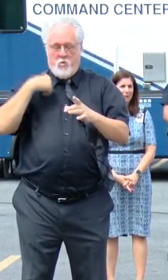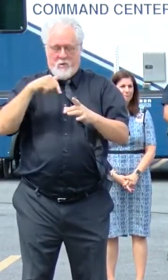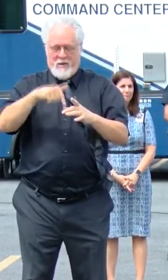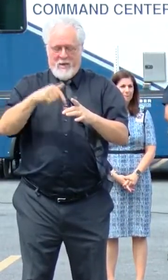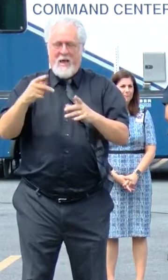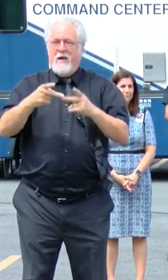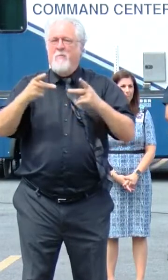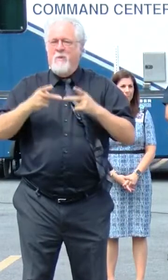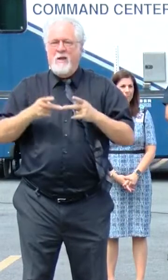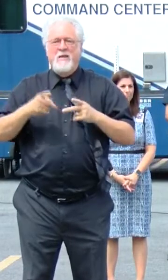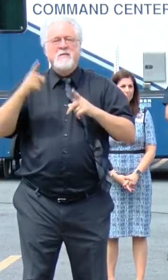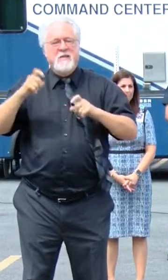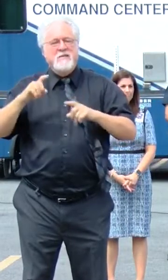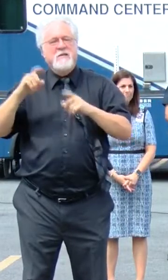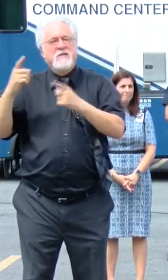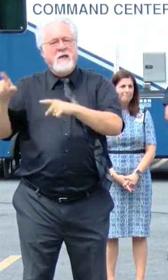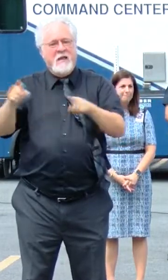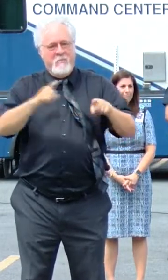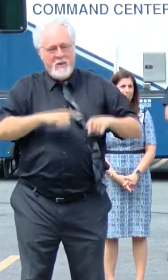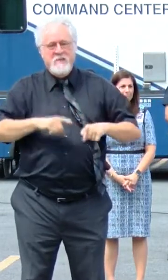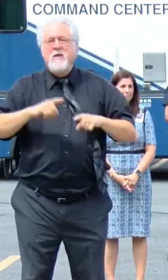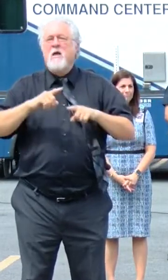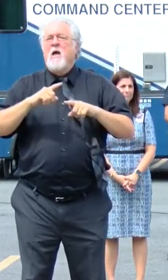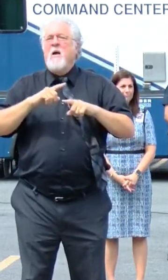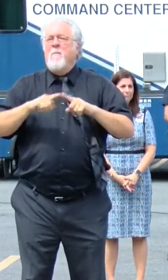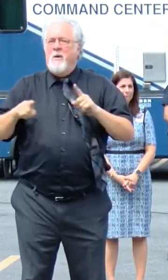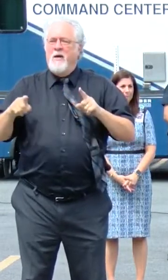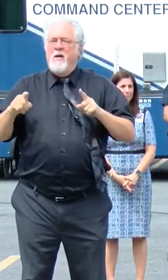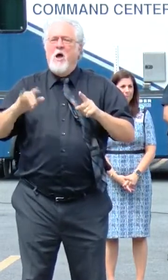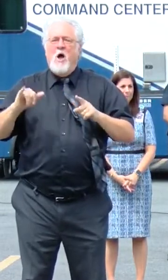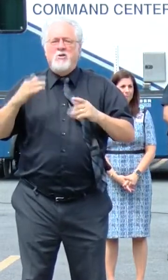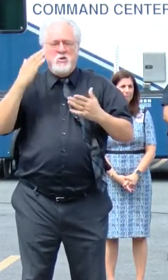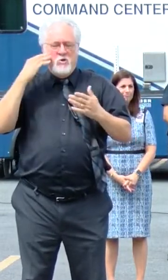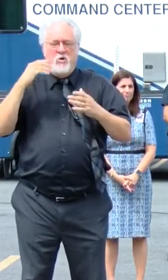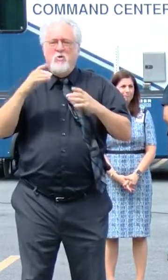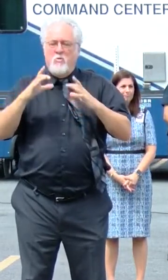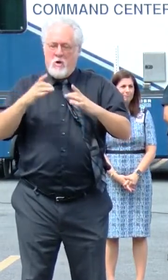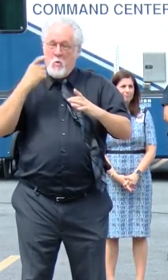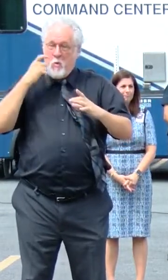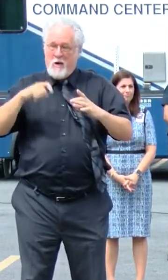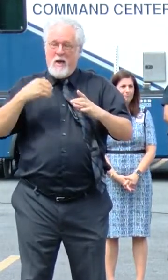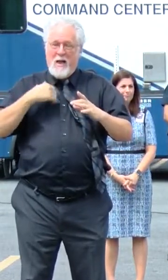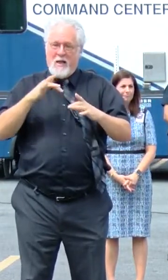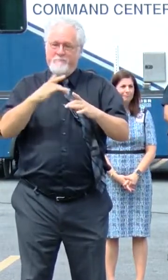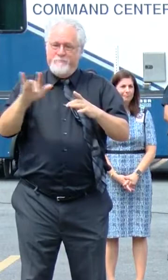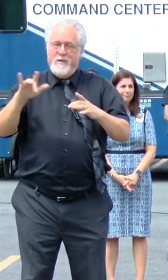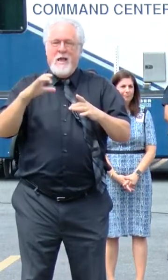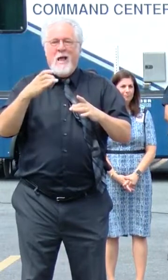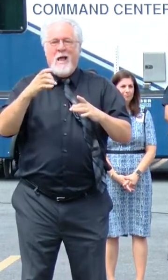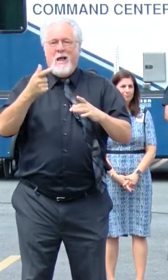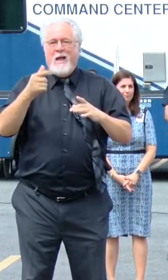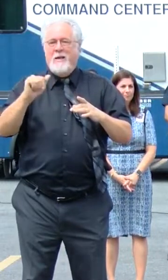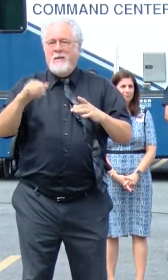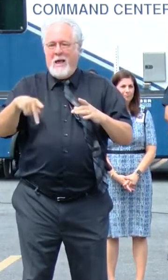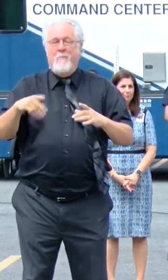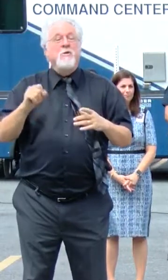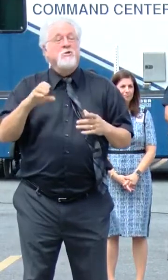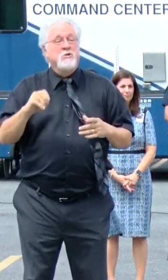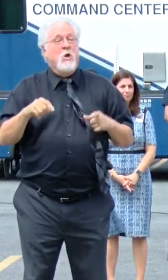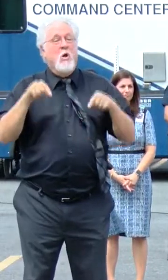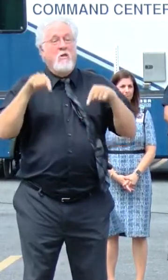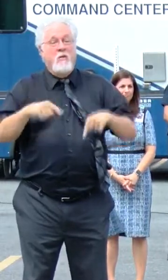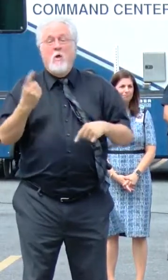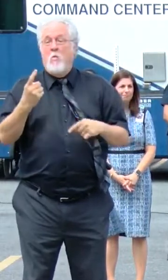places where testing was taking place, but where we also knew and recognized that we had a gap. And so this is